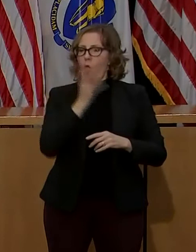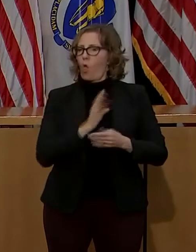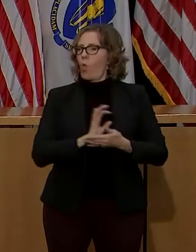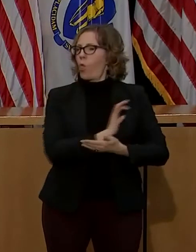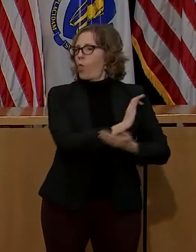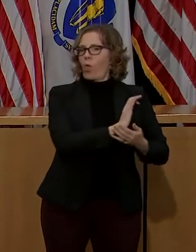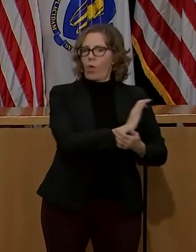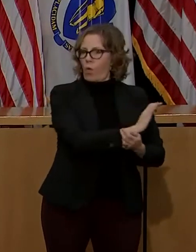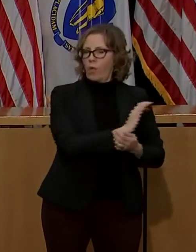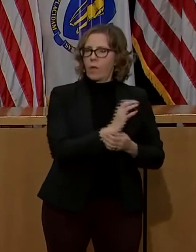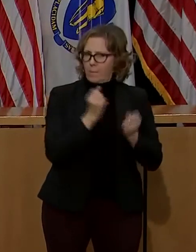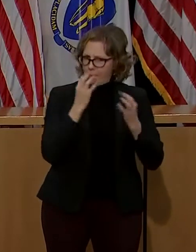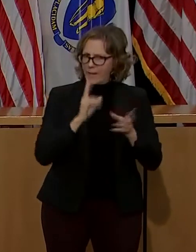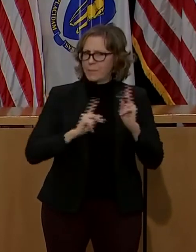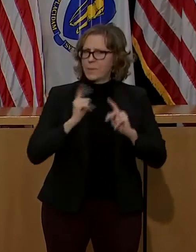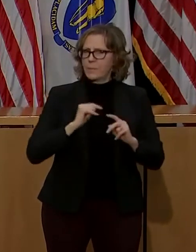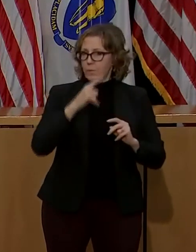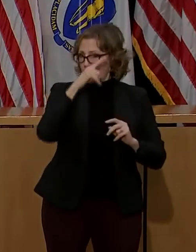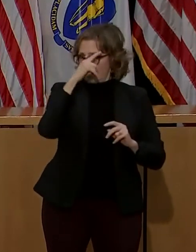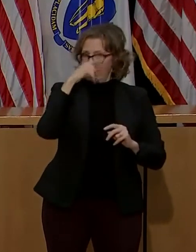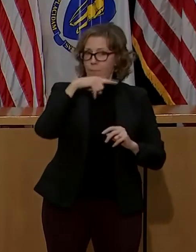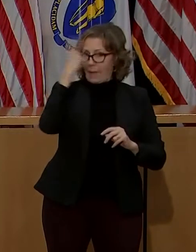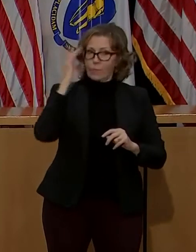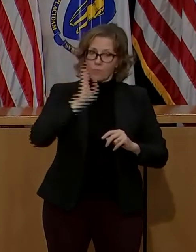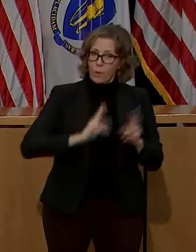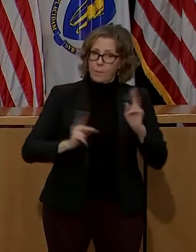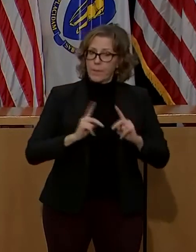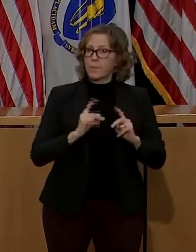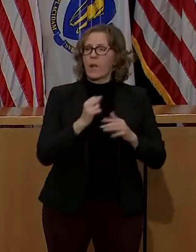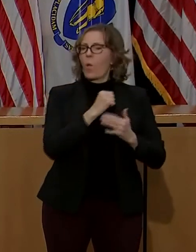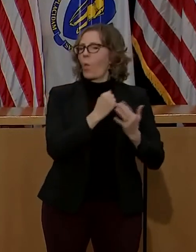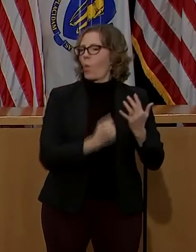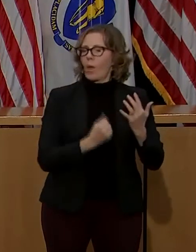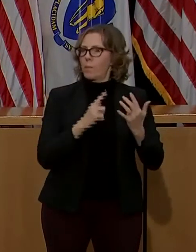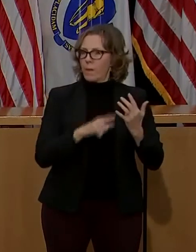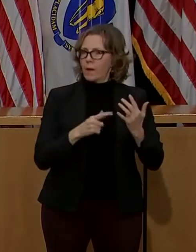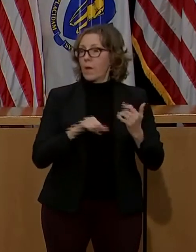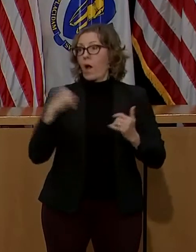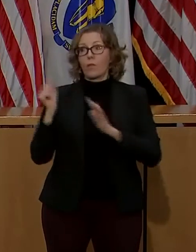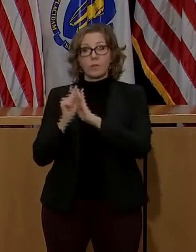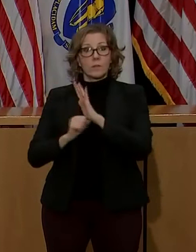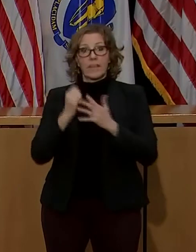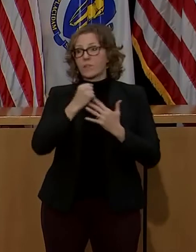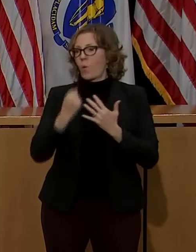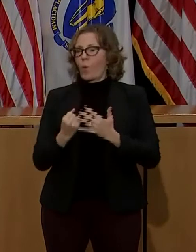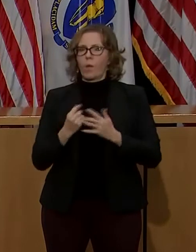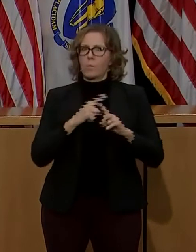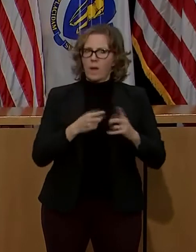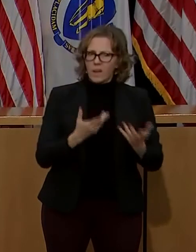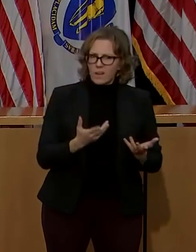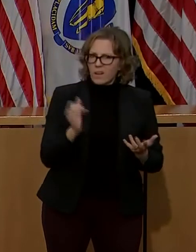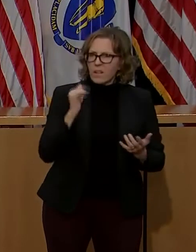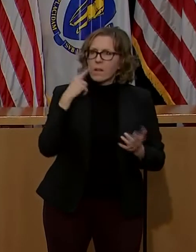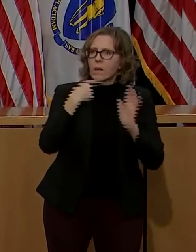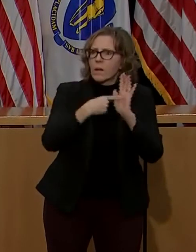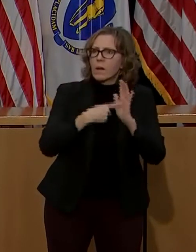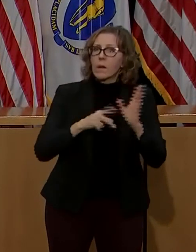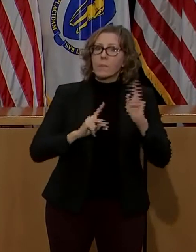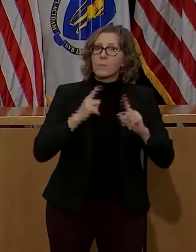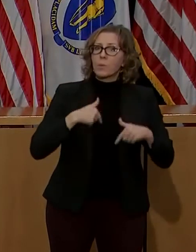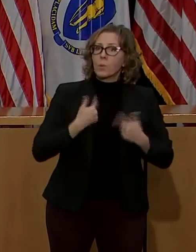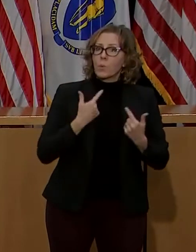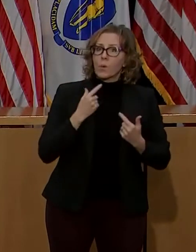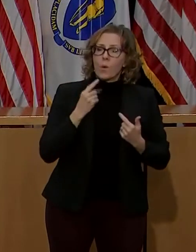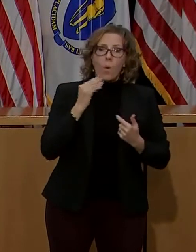from communities of color that other states did not prioritize, including individuals who are homeless, health aides, home health aides,